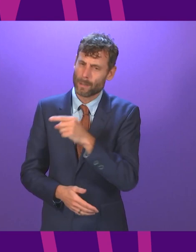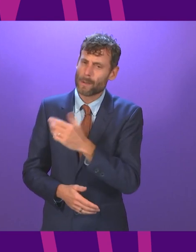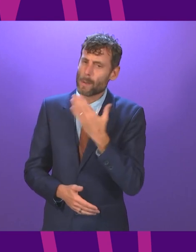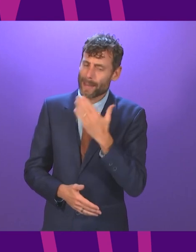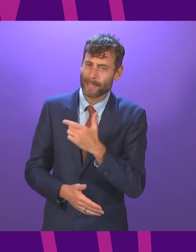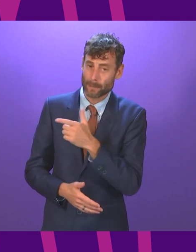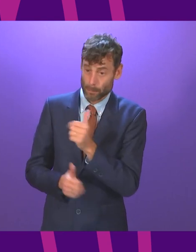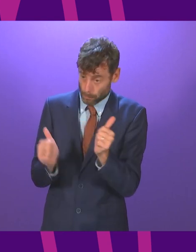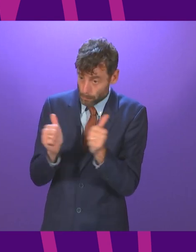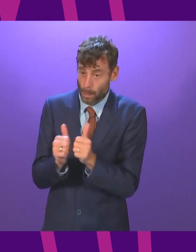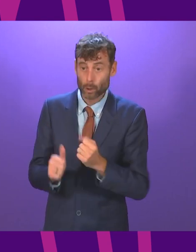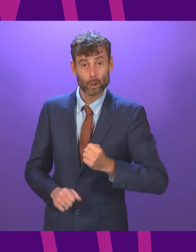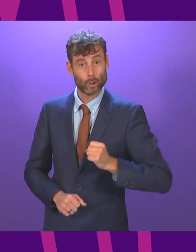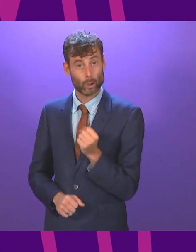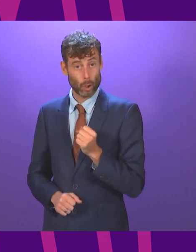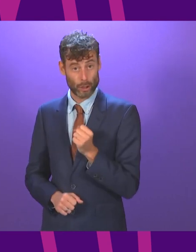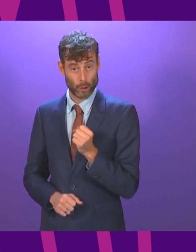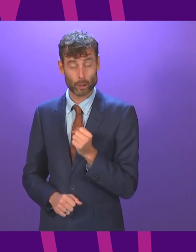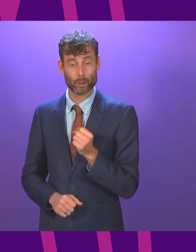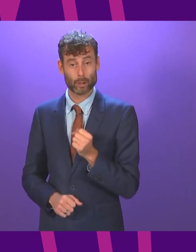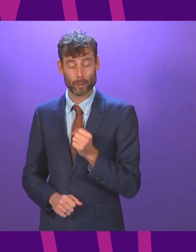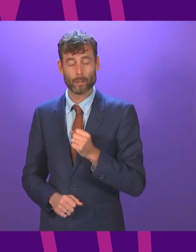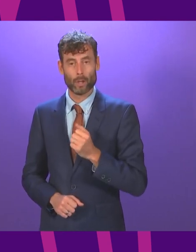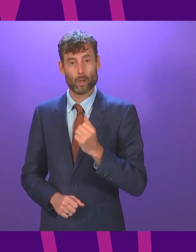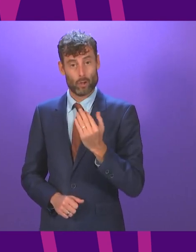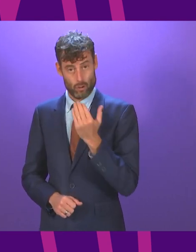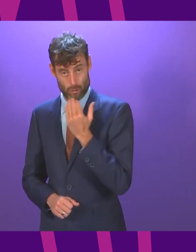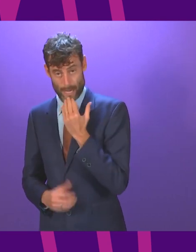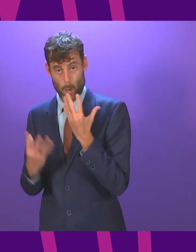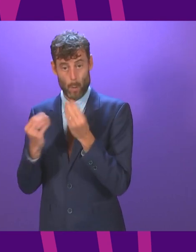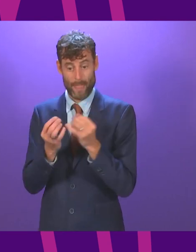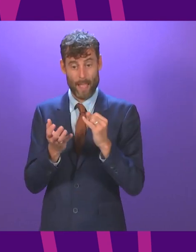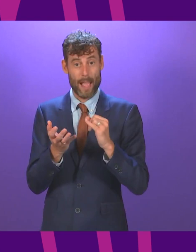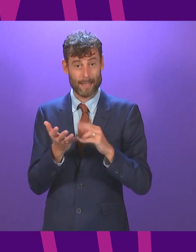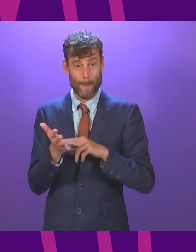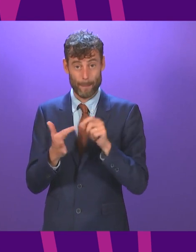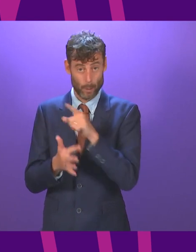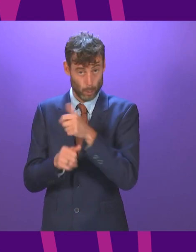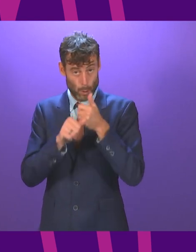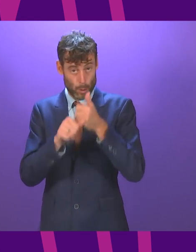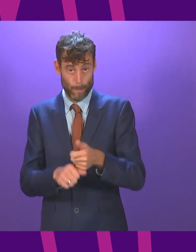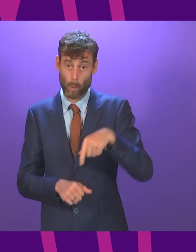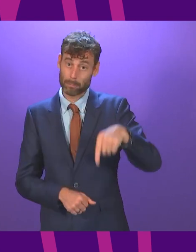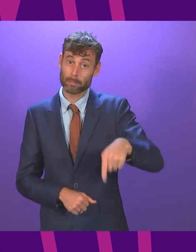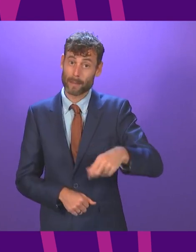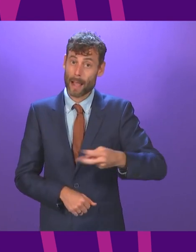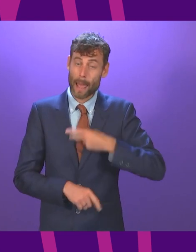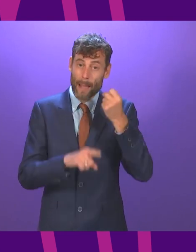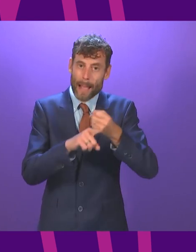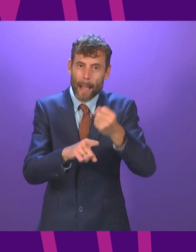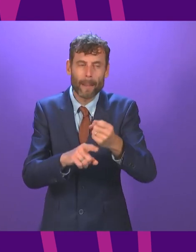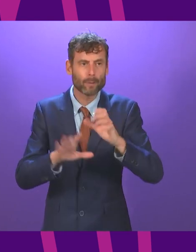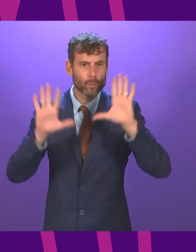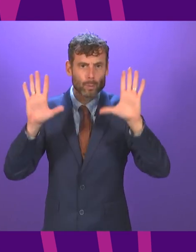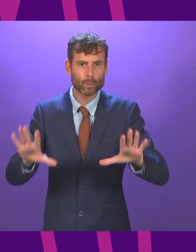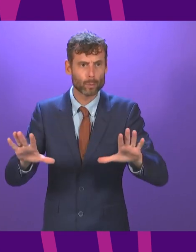the SNP green government she leads now supports the stop Campbell campaign yes or no first minister well on the first